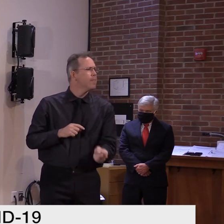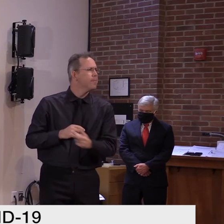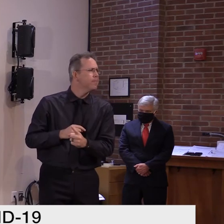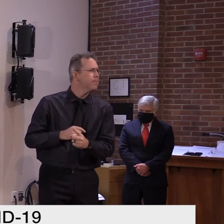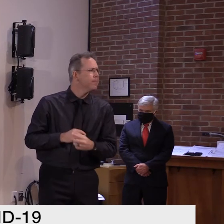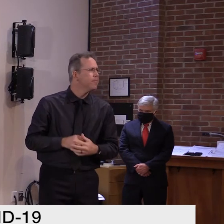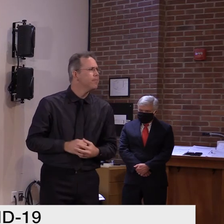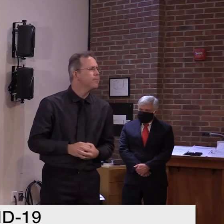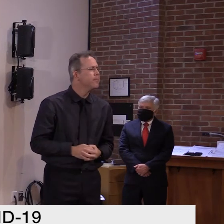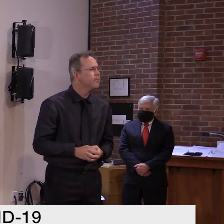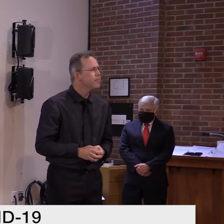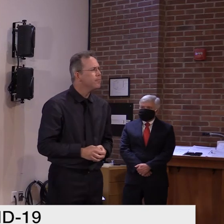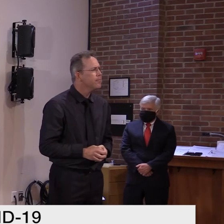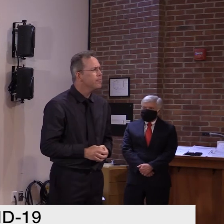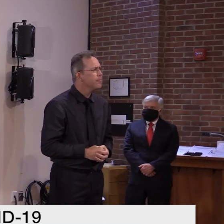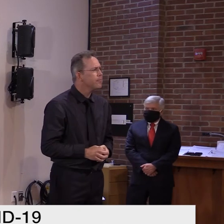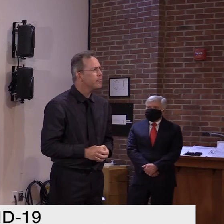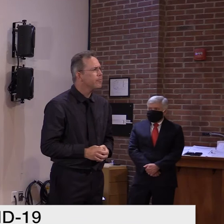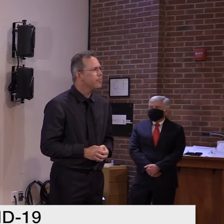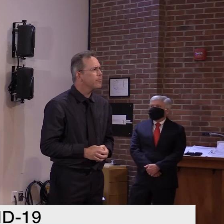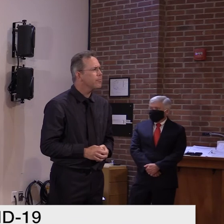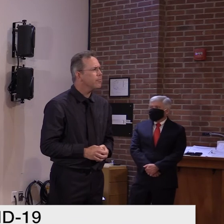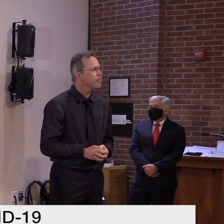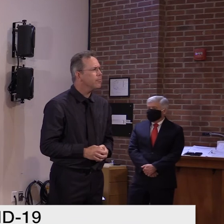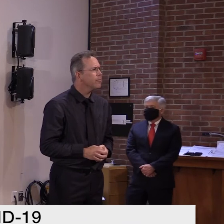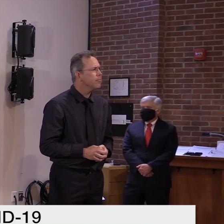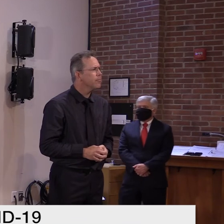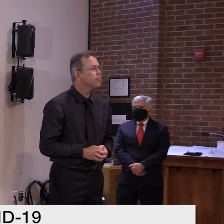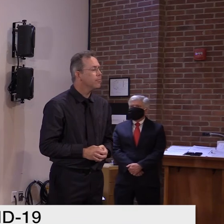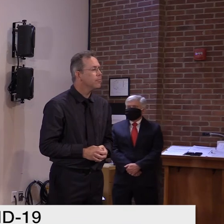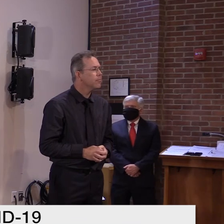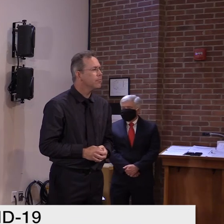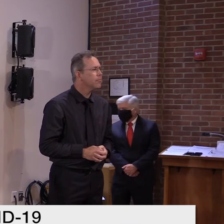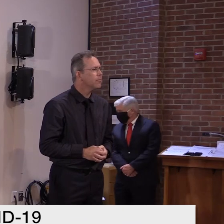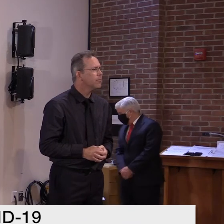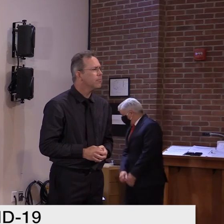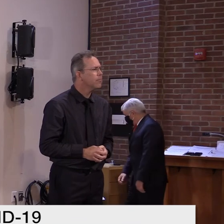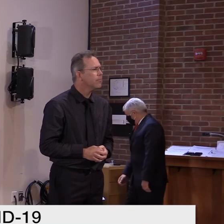possibility of penalties to bring people into compliance with this guidance?